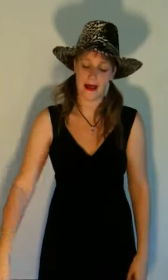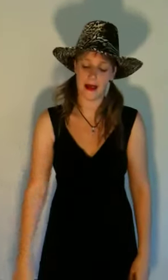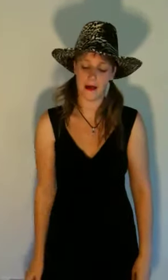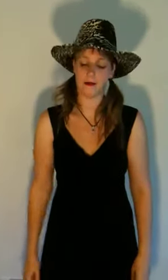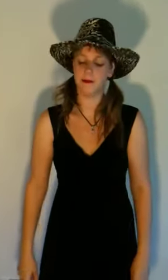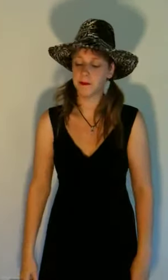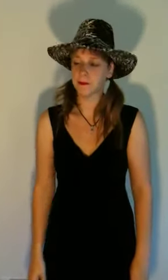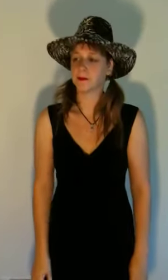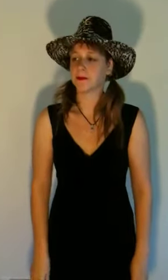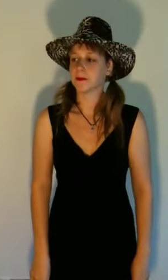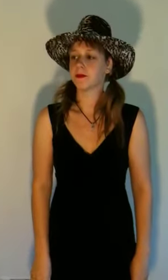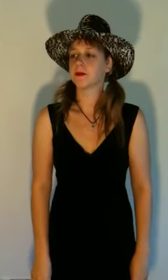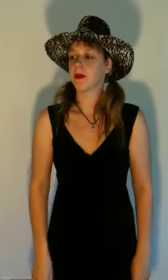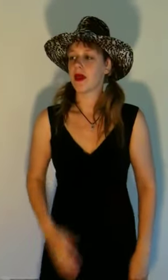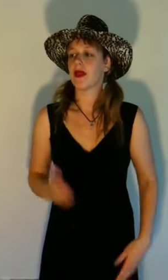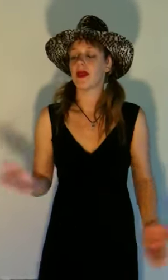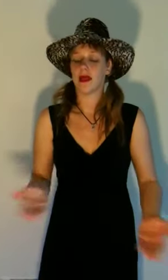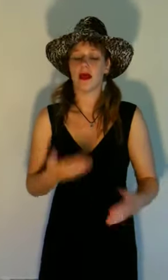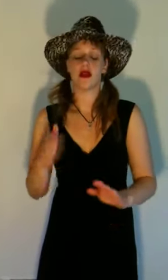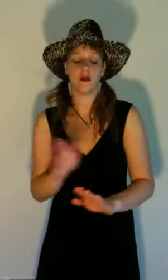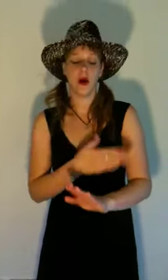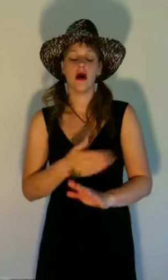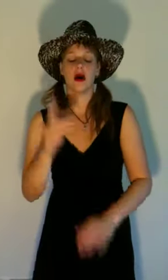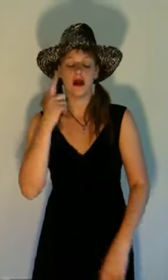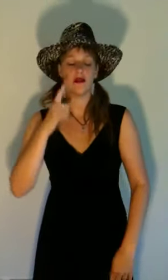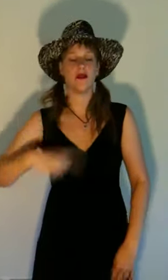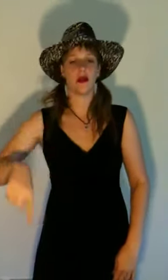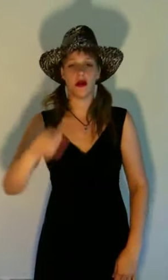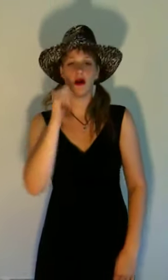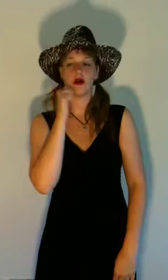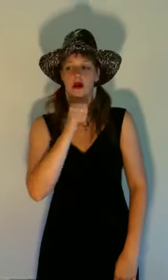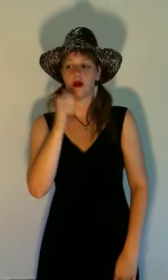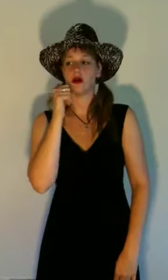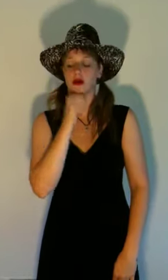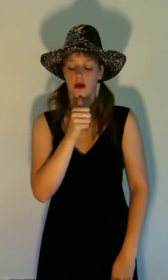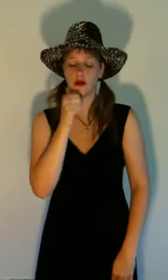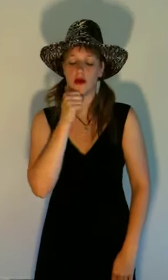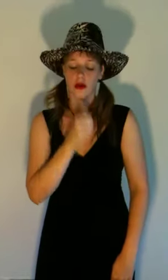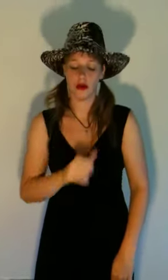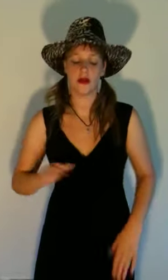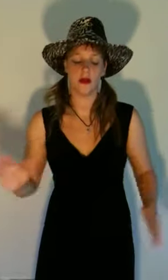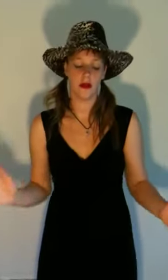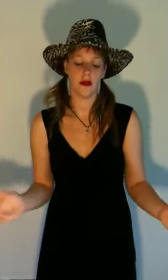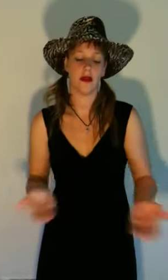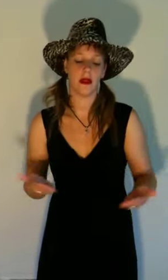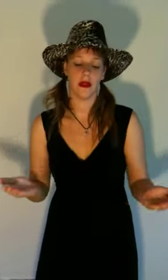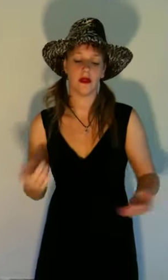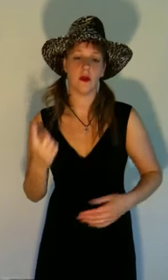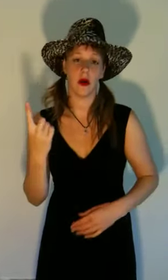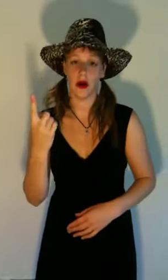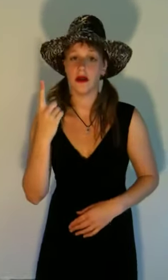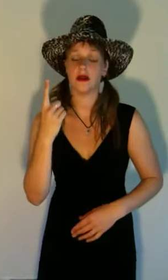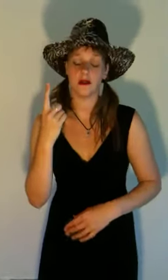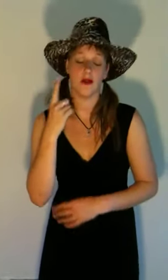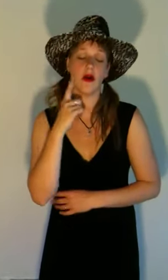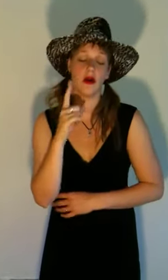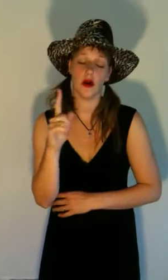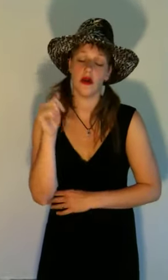Yeah, this one's for the girls girls All the school All the girls